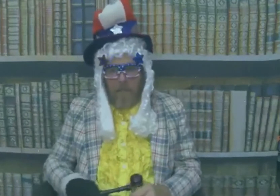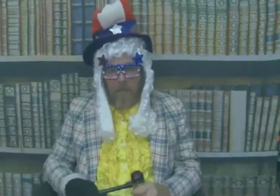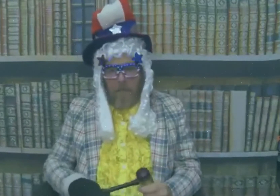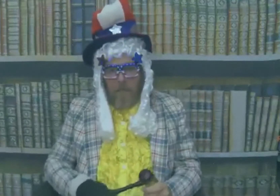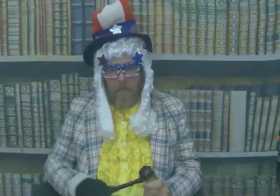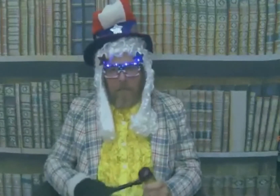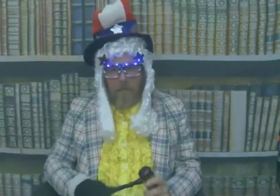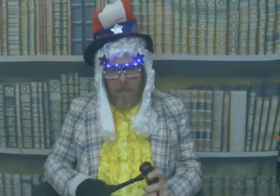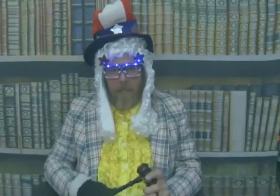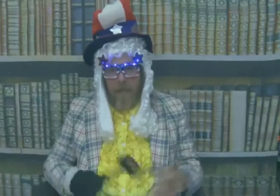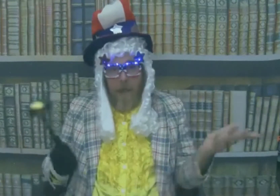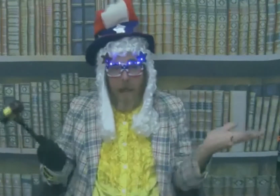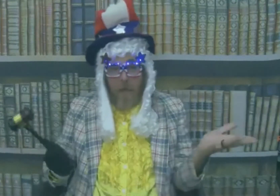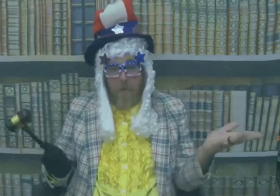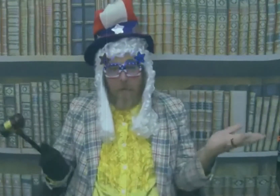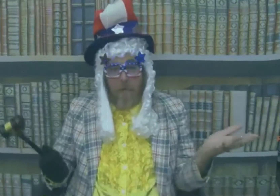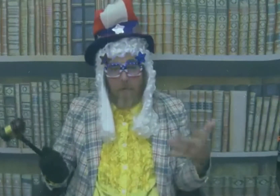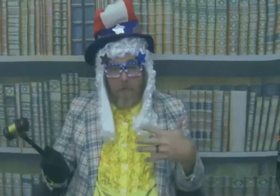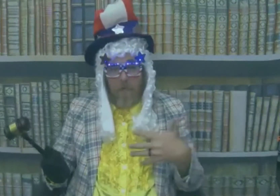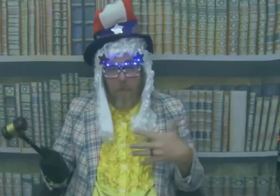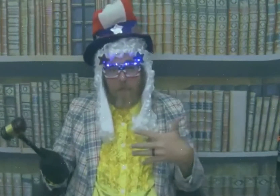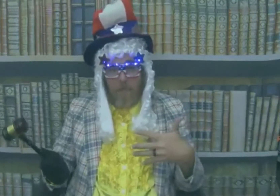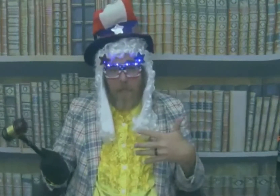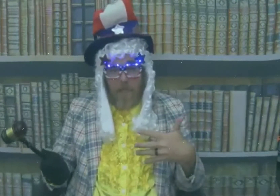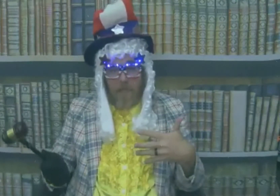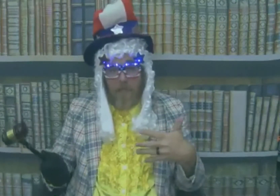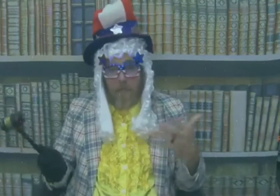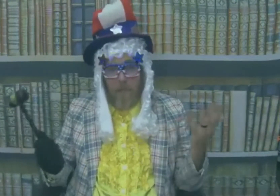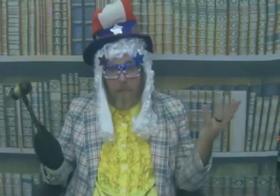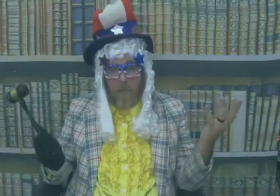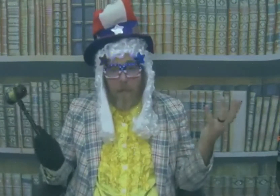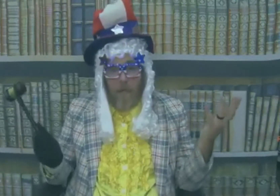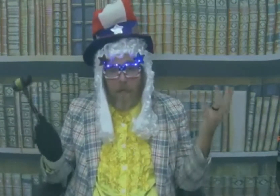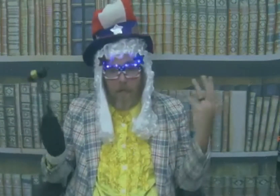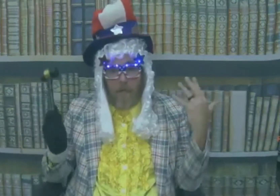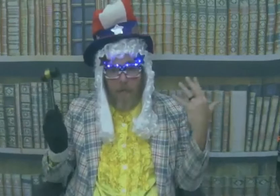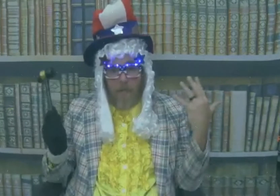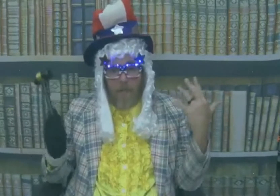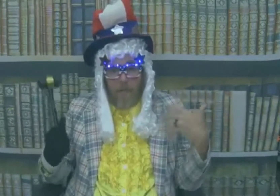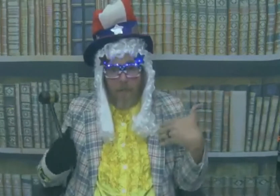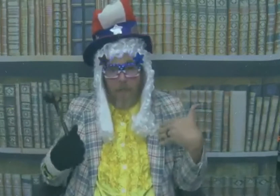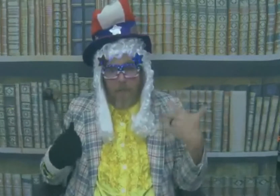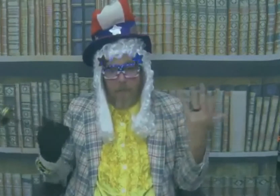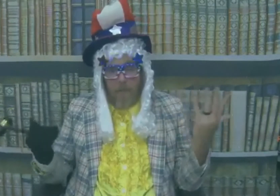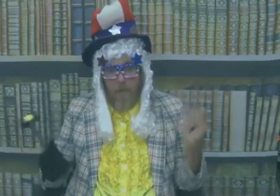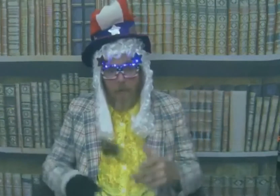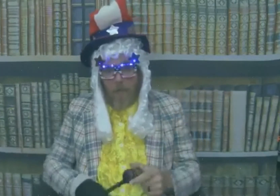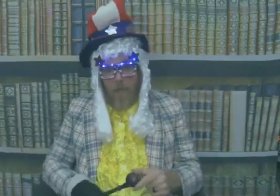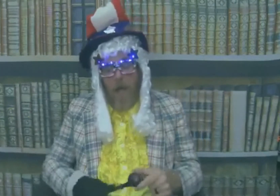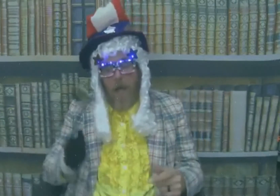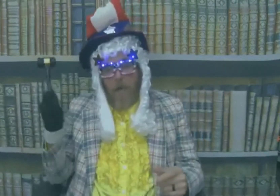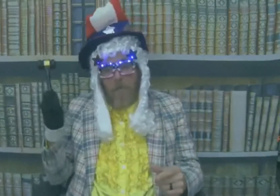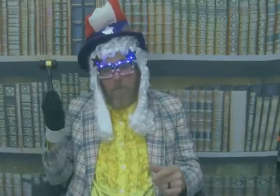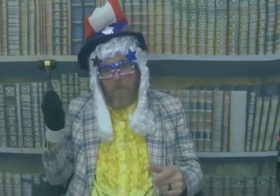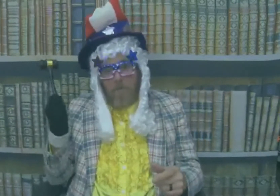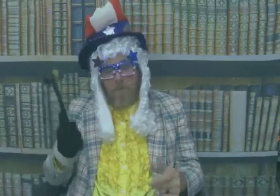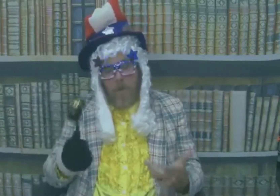ridiculous like that I don't care if you're a salsa dancing patriotic judge who sells used cars no